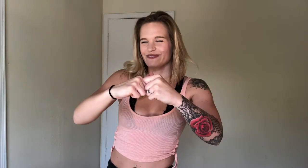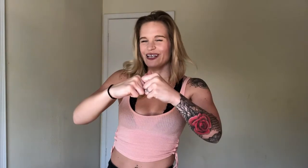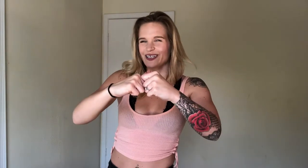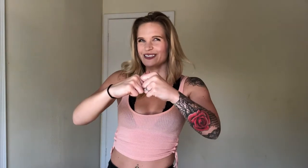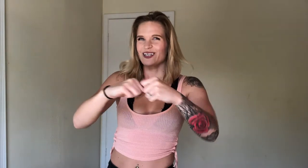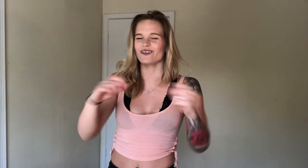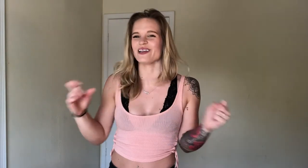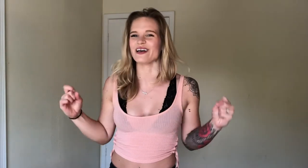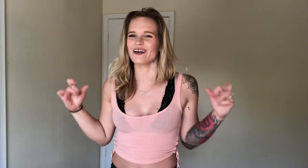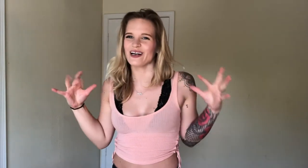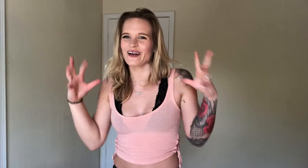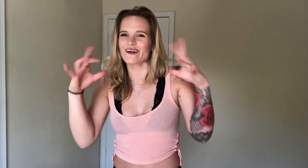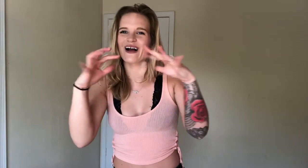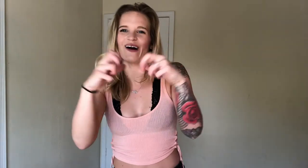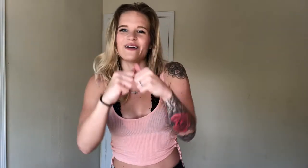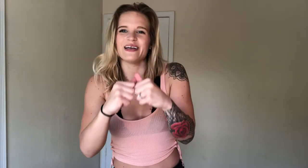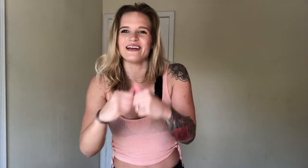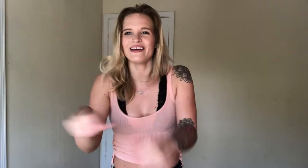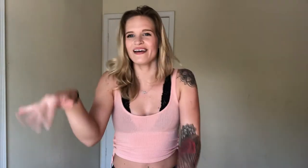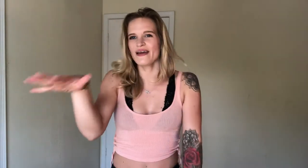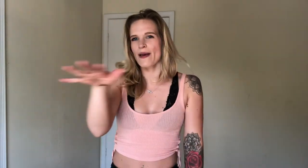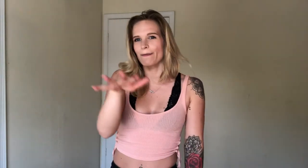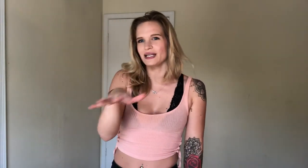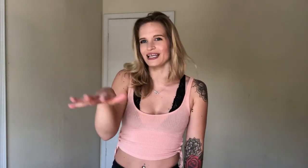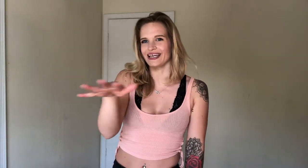Fingers all the way there. In a crowded. Place.